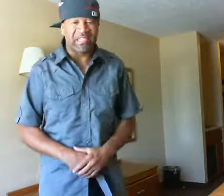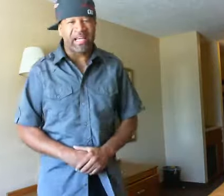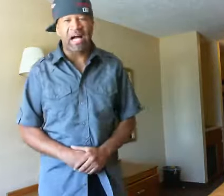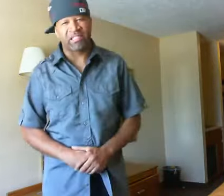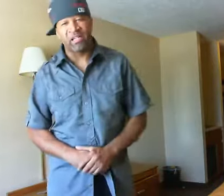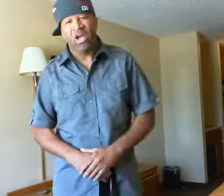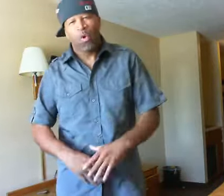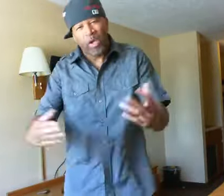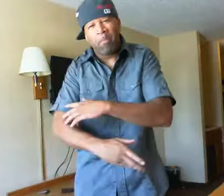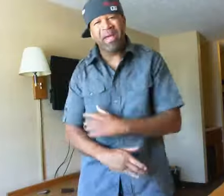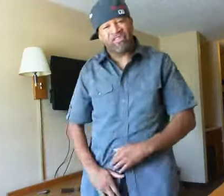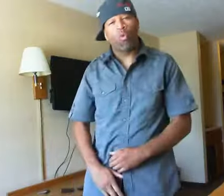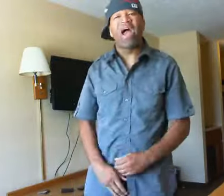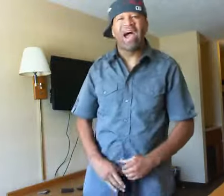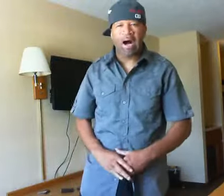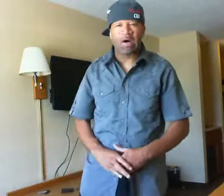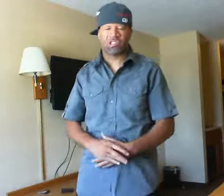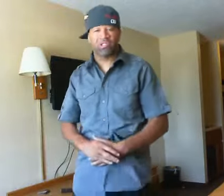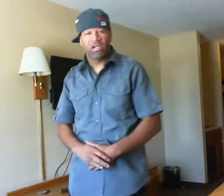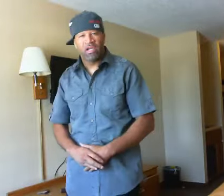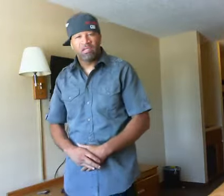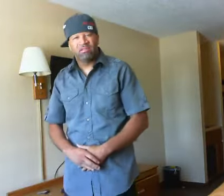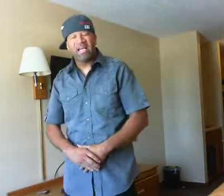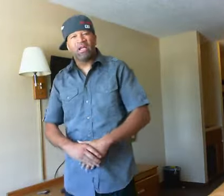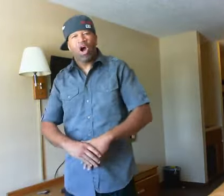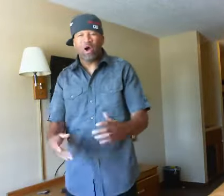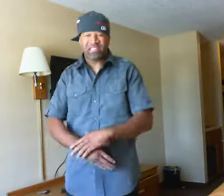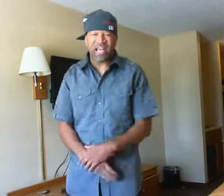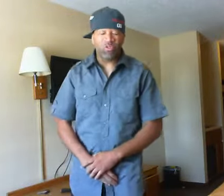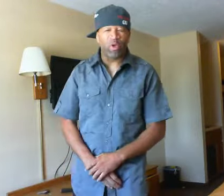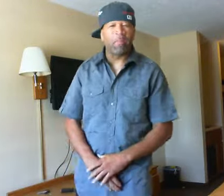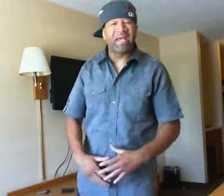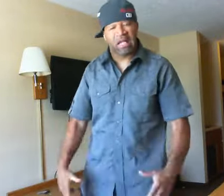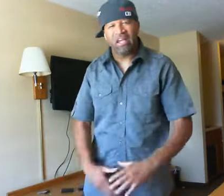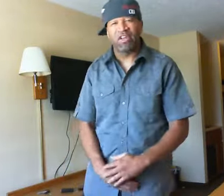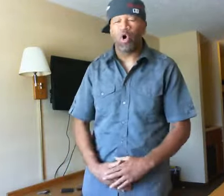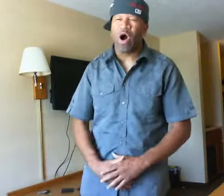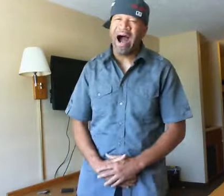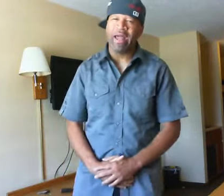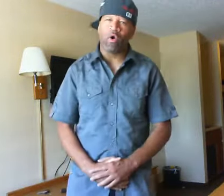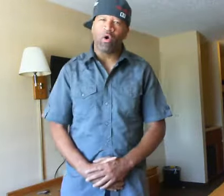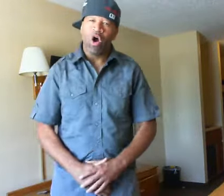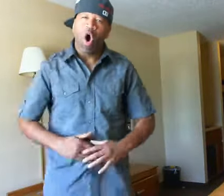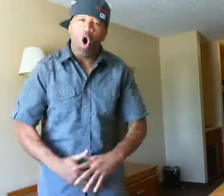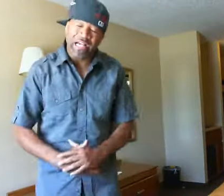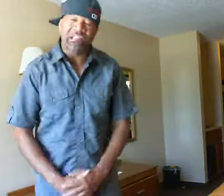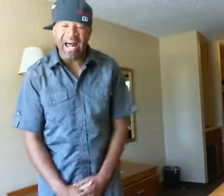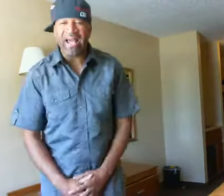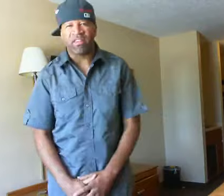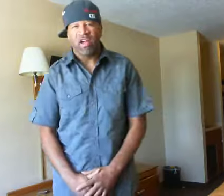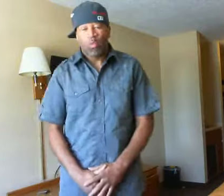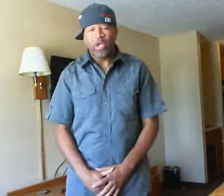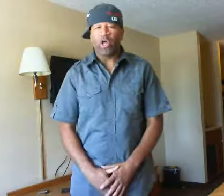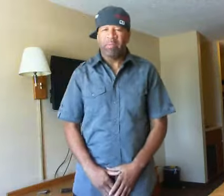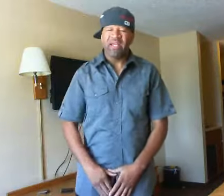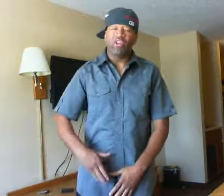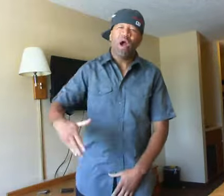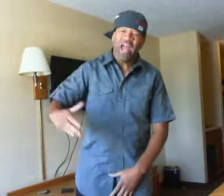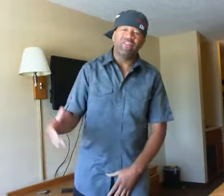Wisconsin, we gon' be at the warehouse. Then, August 8th, we gon' be in Cleveland, Ohio. August 9th, we gon' be in New Haven,